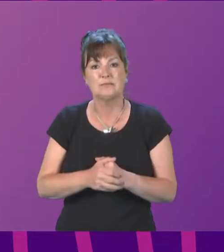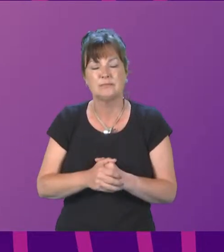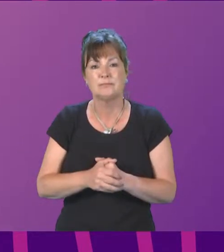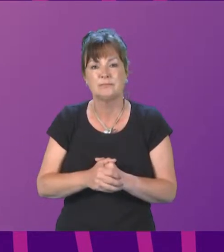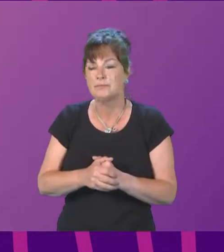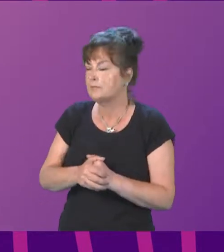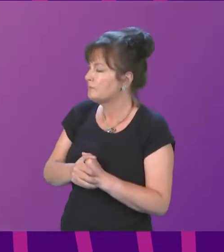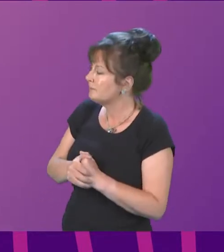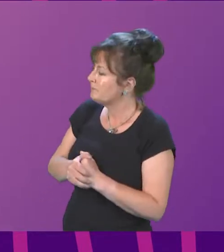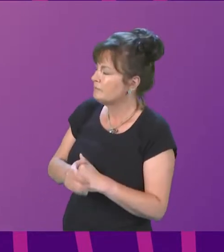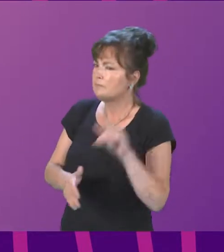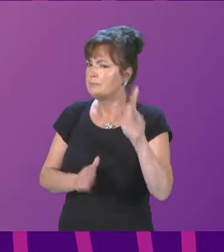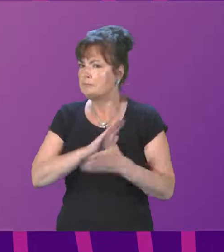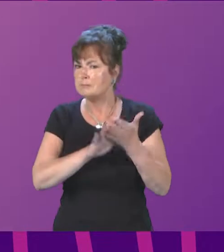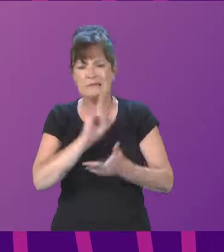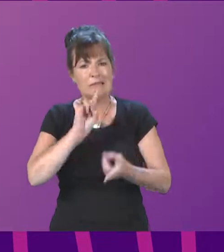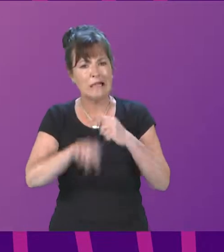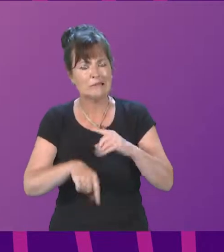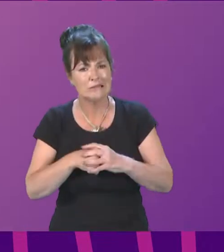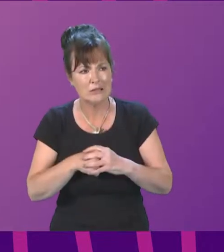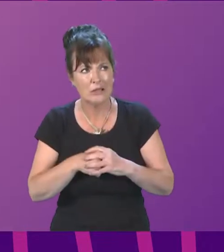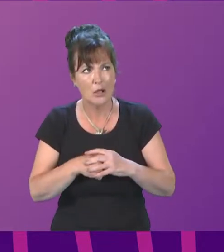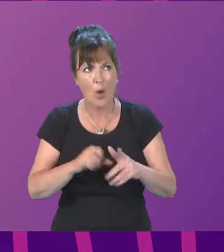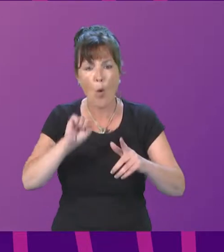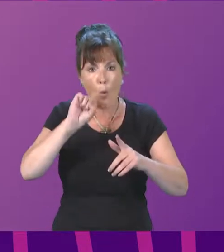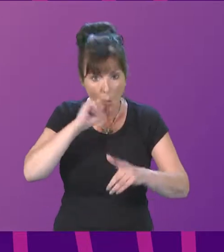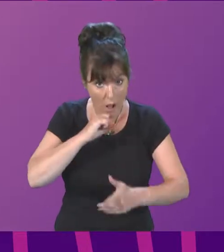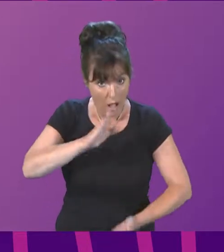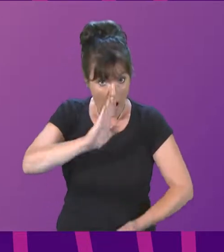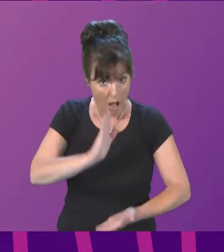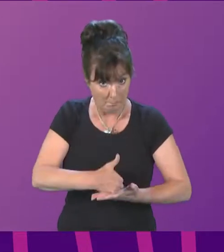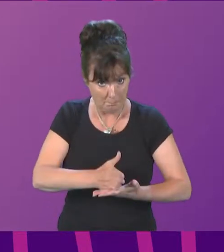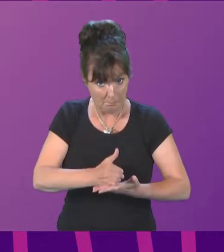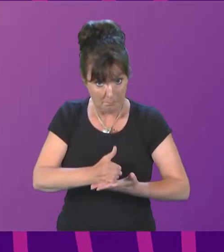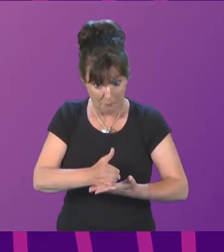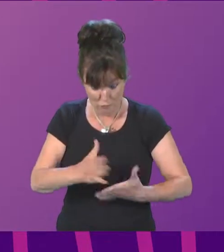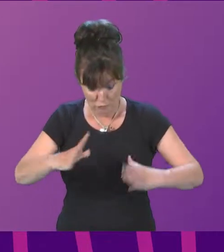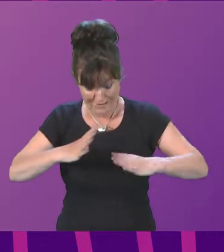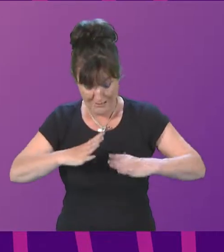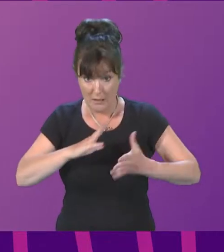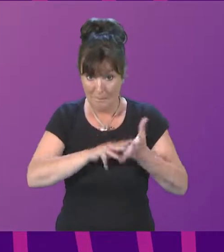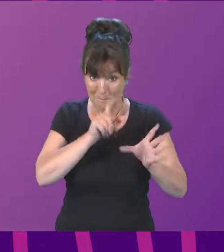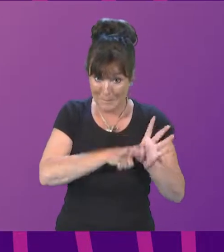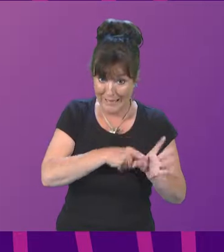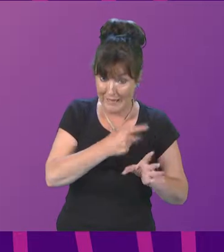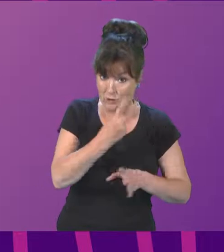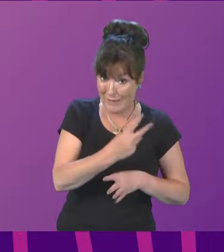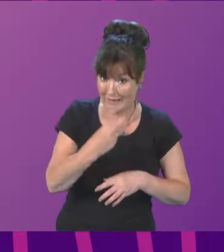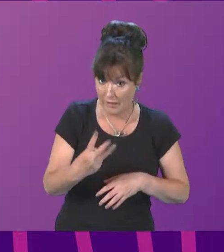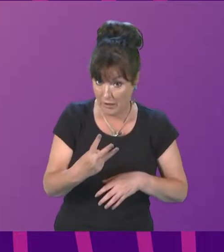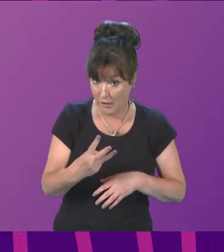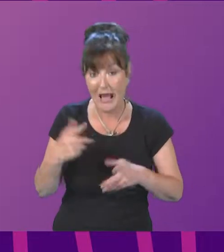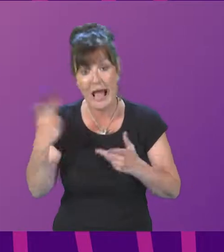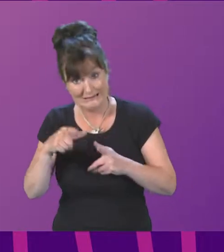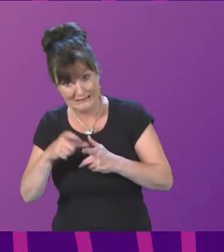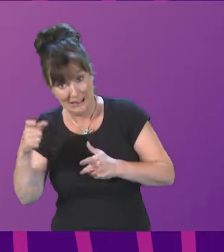Presiding Officers. So the answer is they'll be delivered on the latest timescale and on the latest budget. We know there's only £30